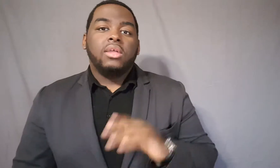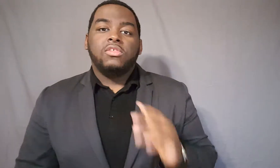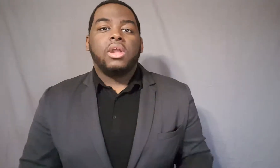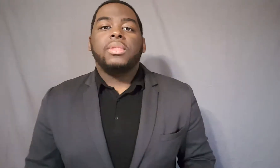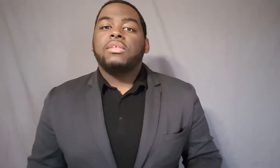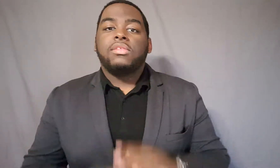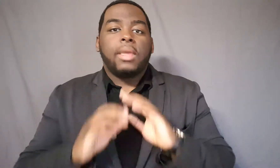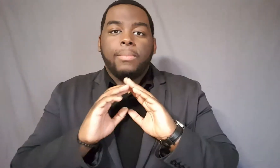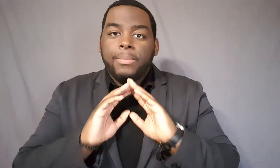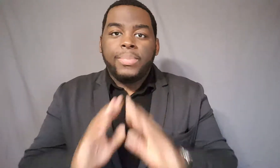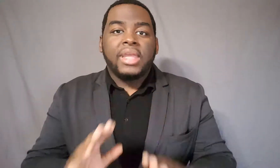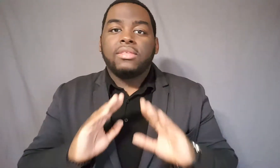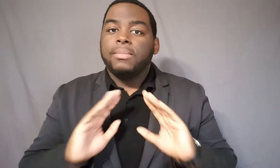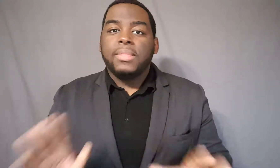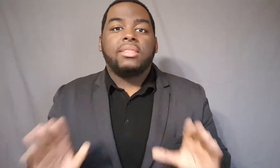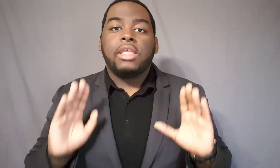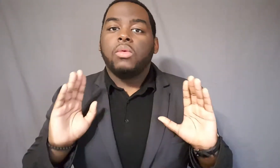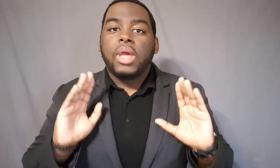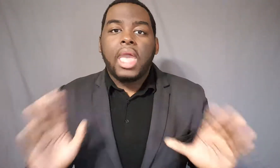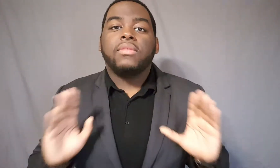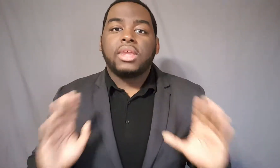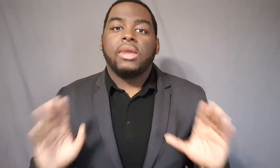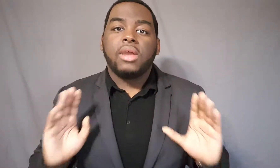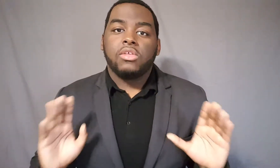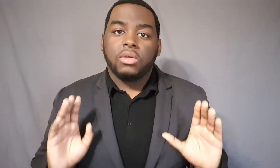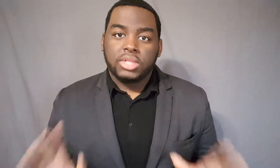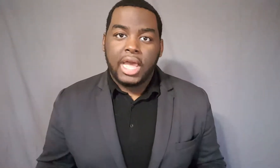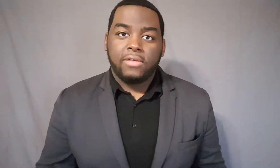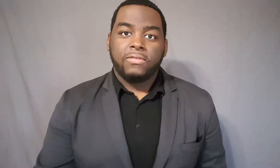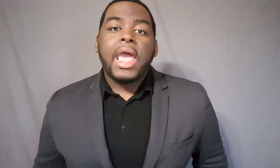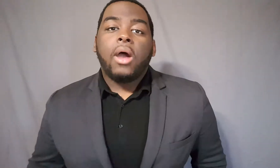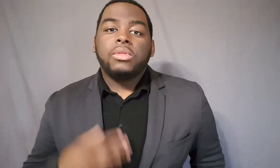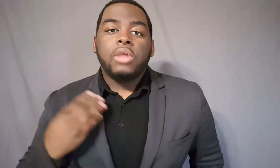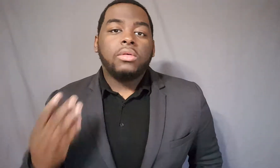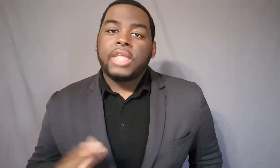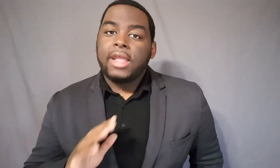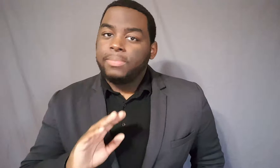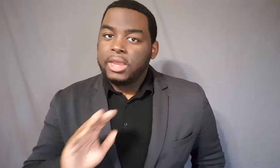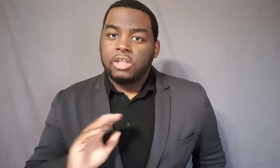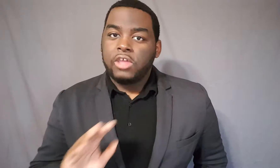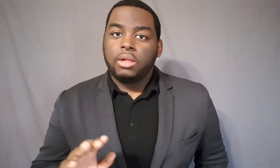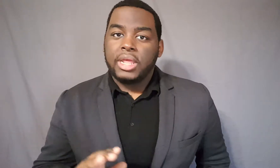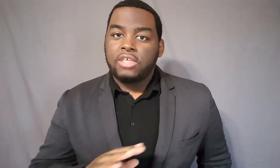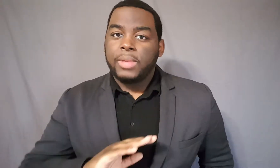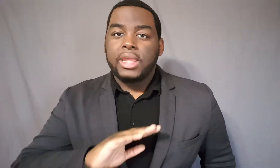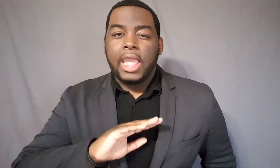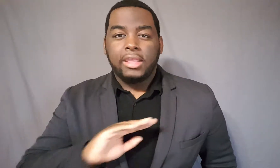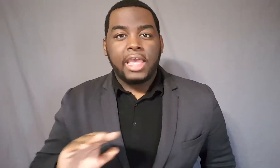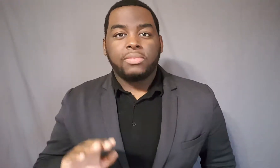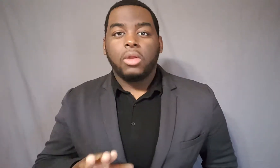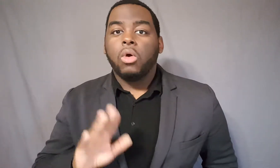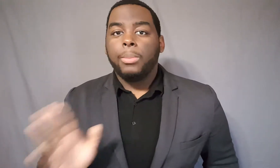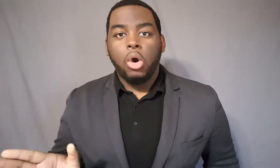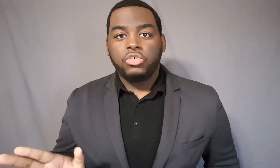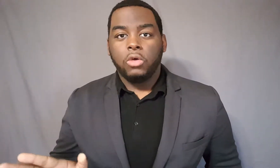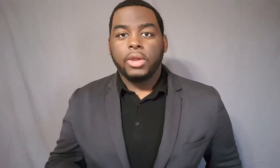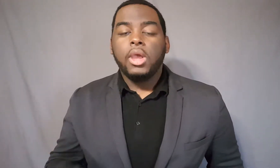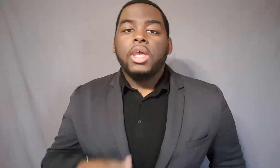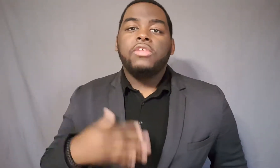Gentlemen this is the biggest myth that you will ever hear in your life. Now don't take being a gentleman as being a yes-man or a pushover. It